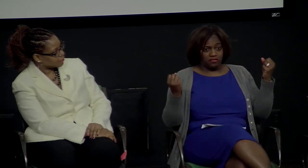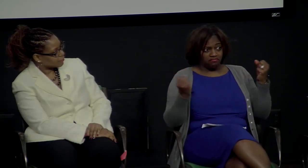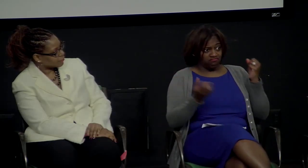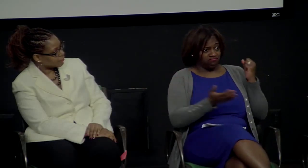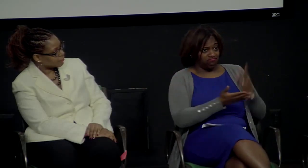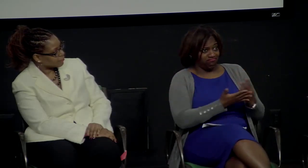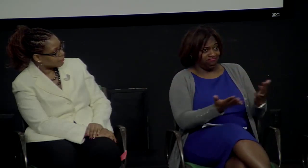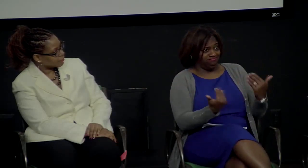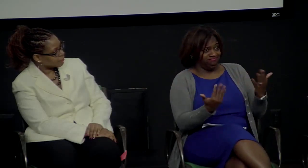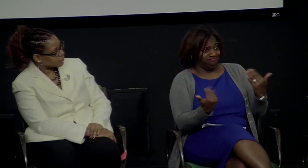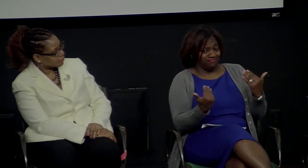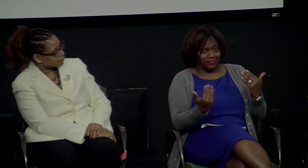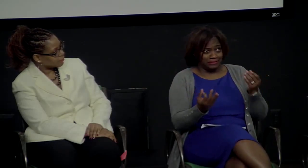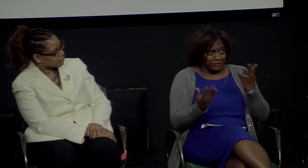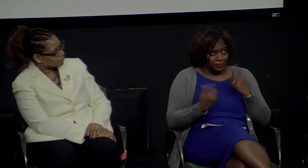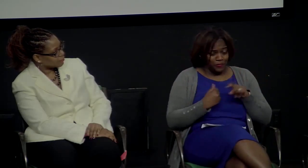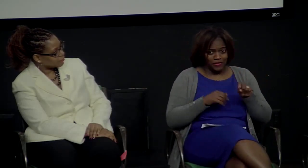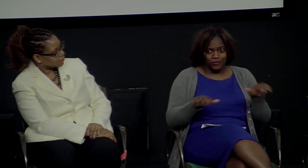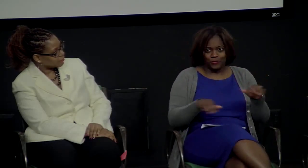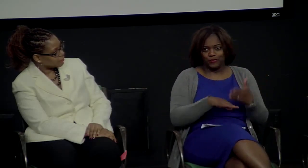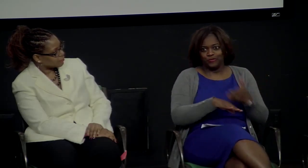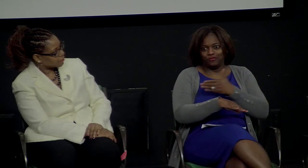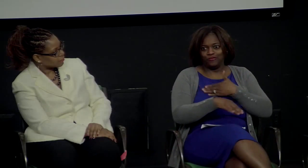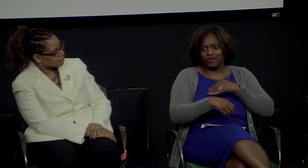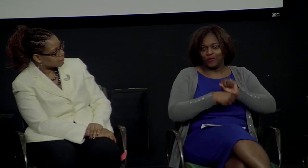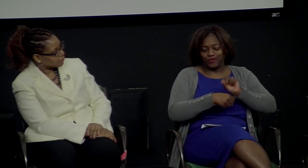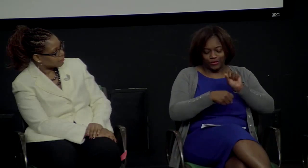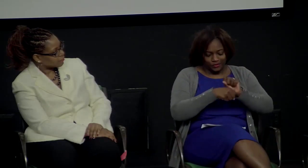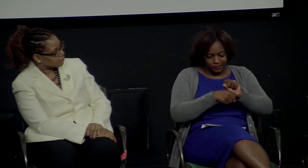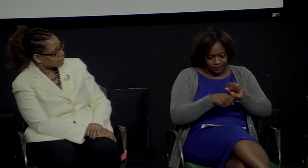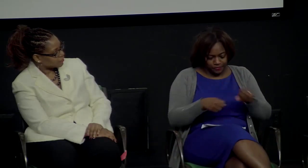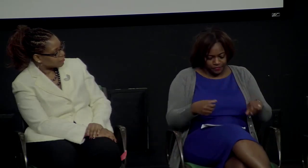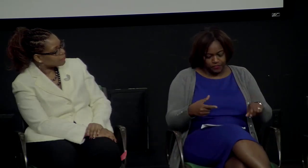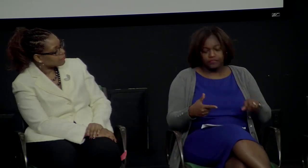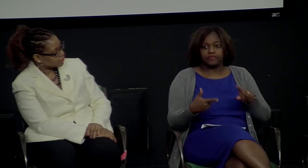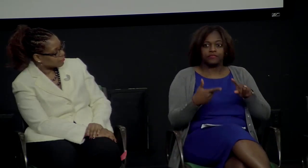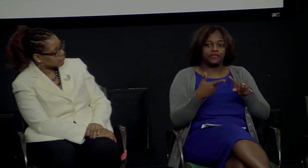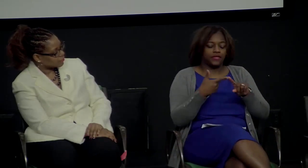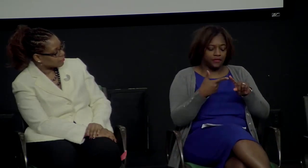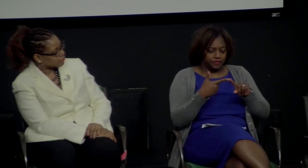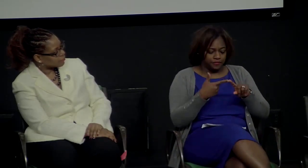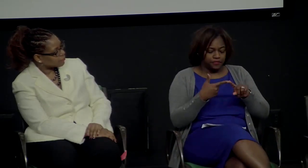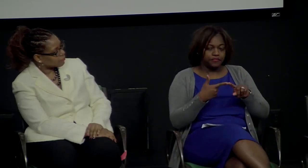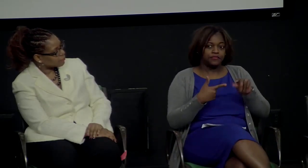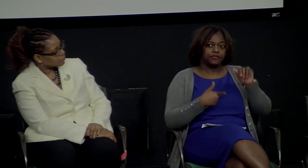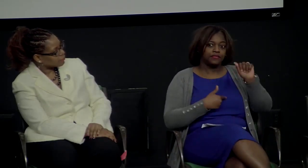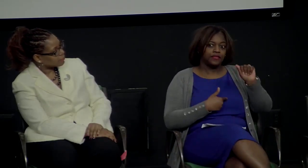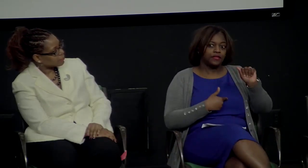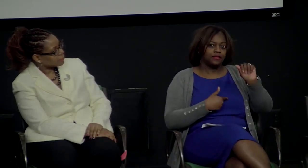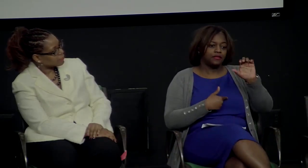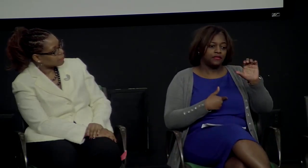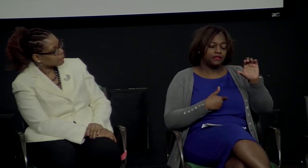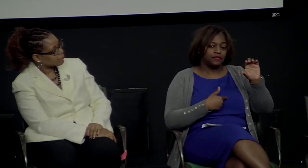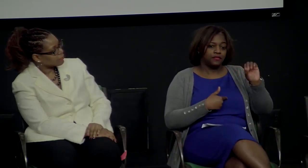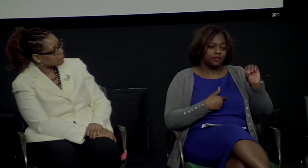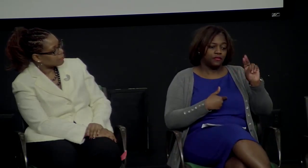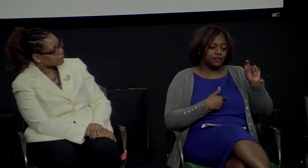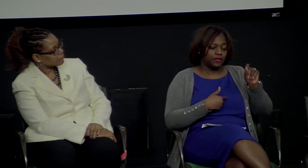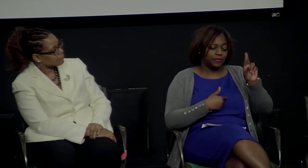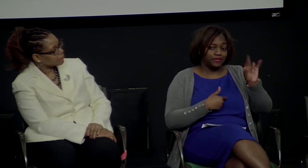so there's that vulnerability. So you have to think of that permission that you're allowing each of the peer mentors to have. The second has